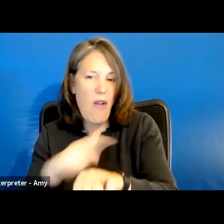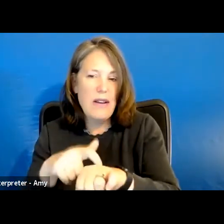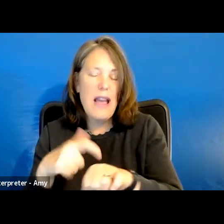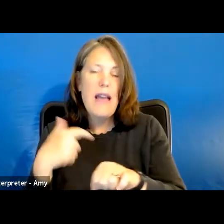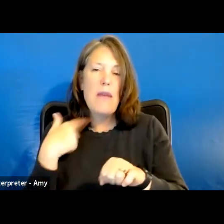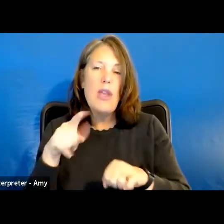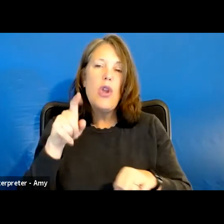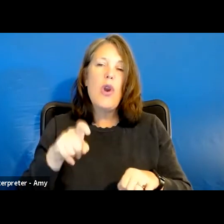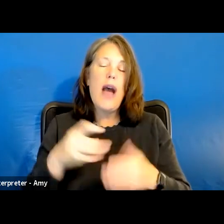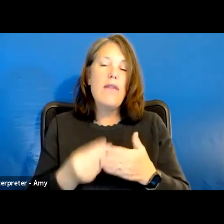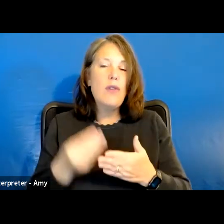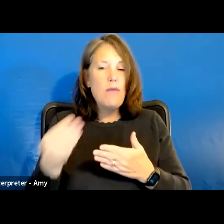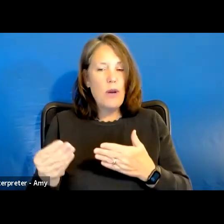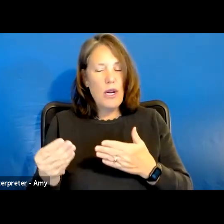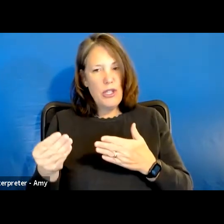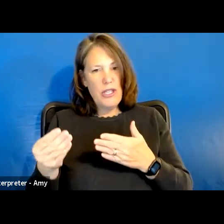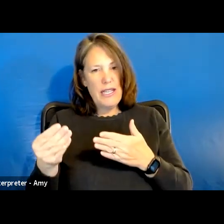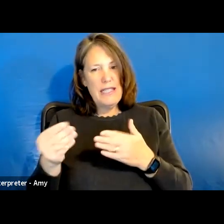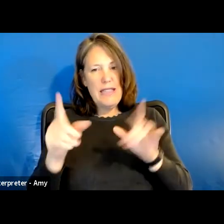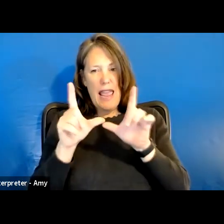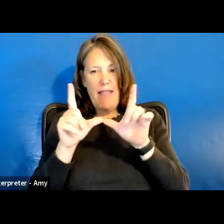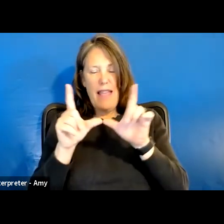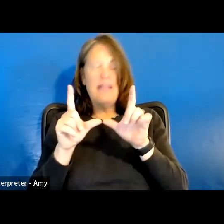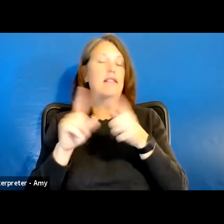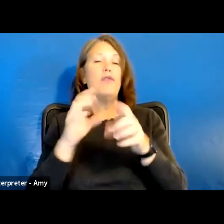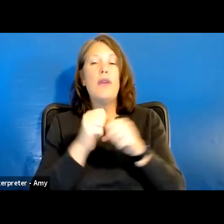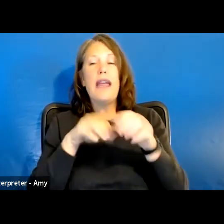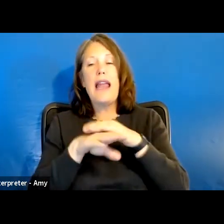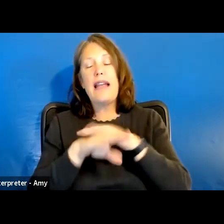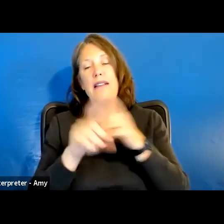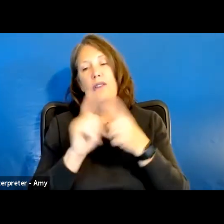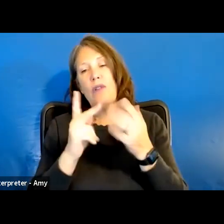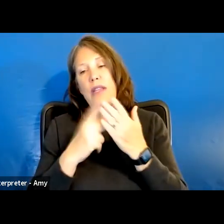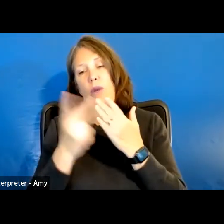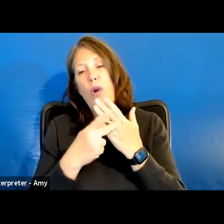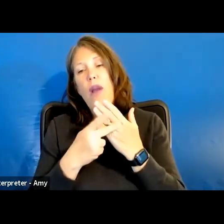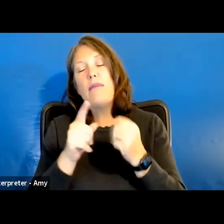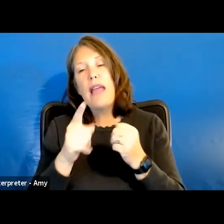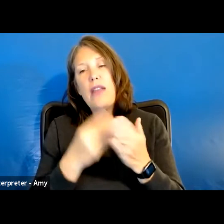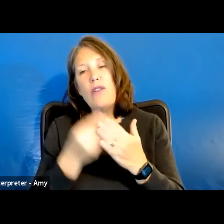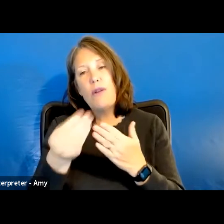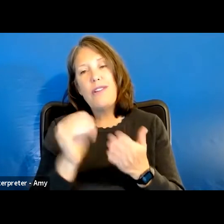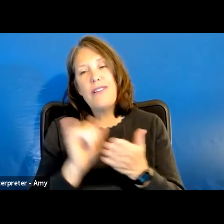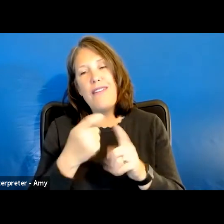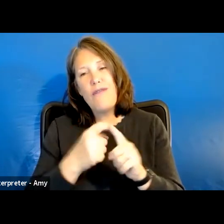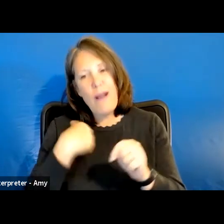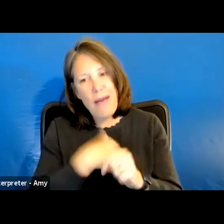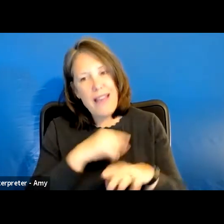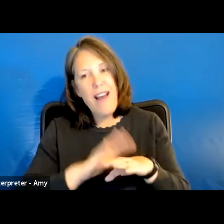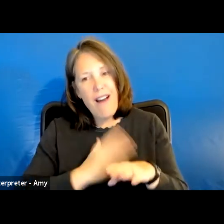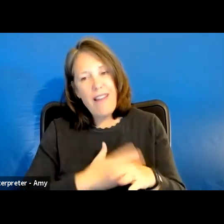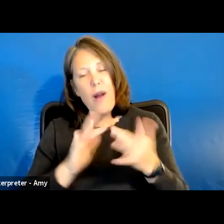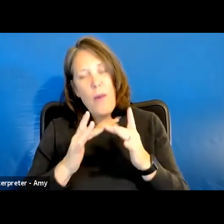to buy, you do have to purchase a license to get access to these programs, and you purchase that from us on our website.